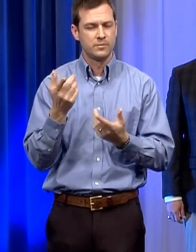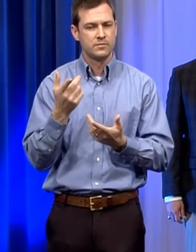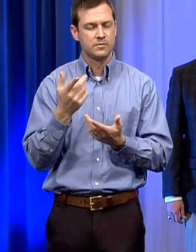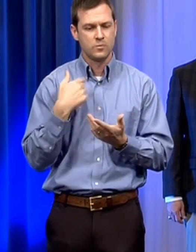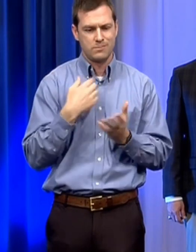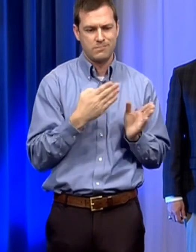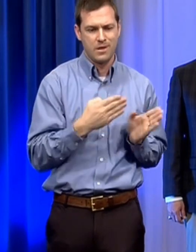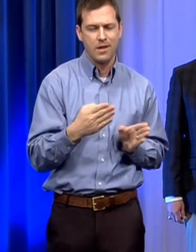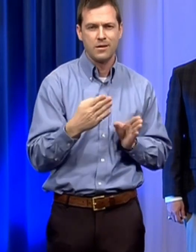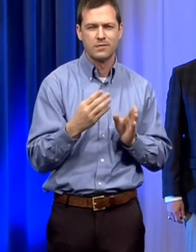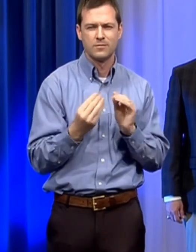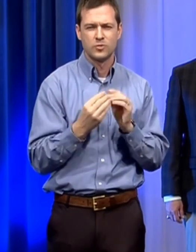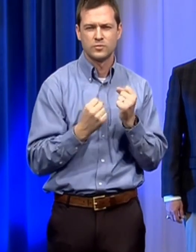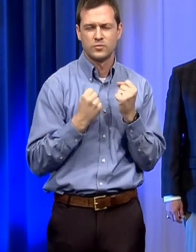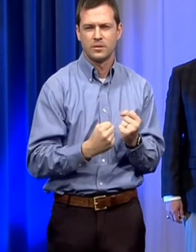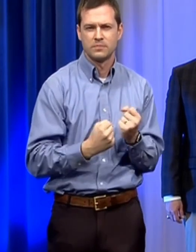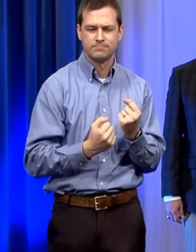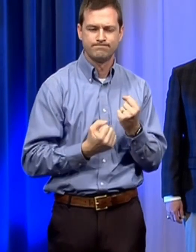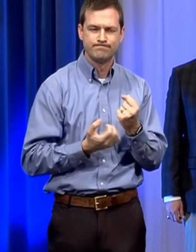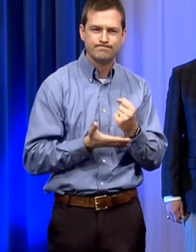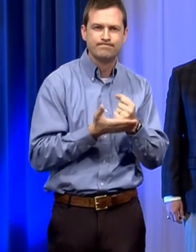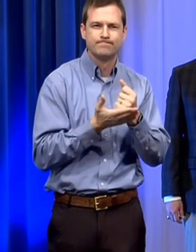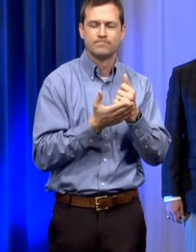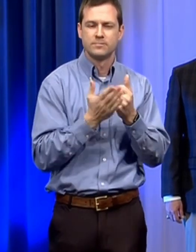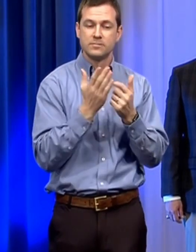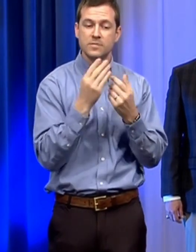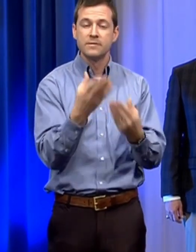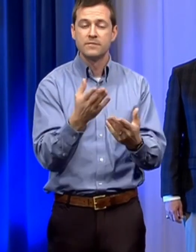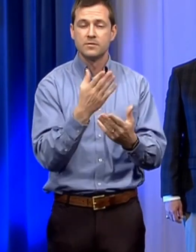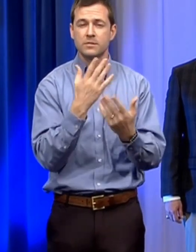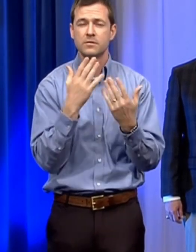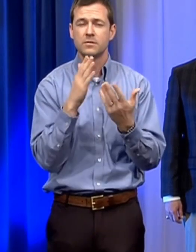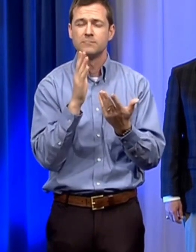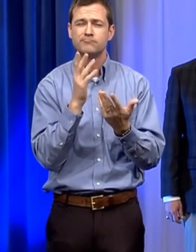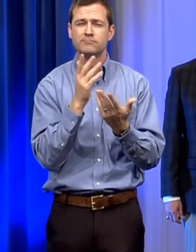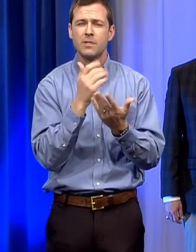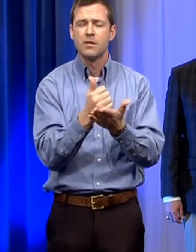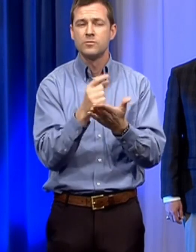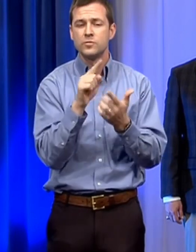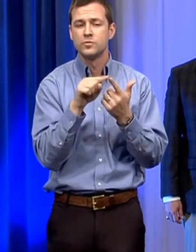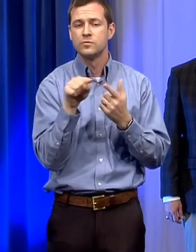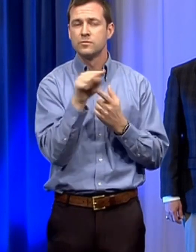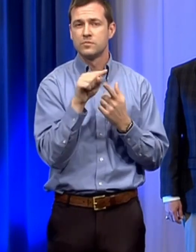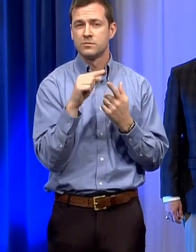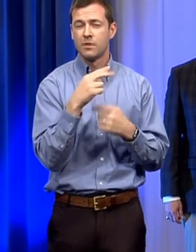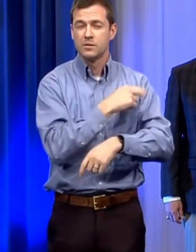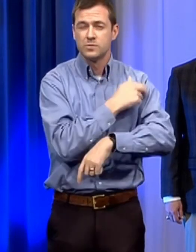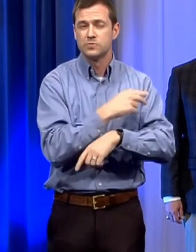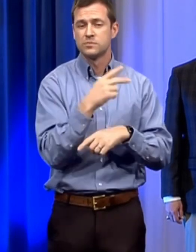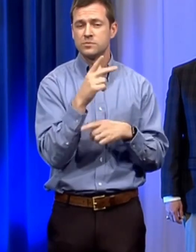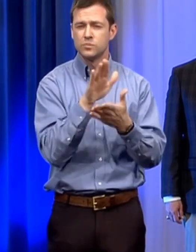helping to alleviate our health care facilities and providers our schools and in turn citizens